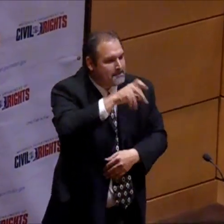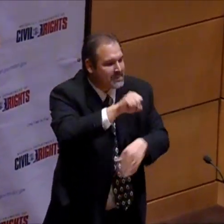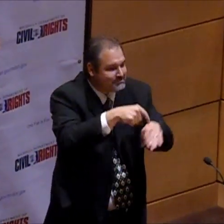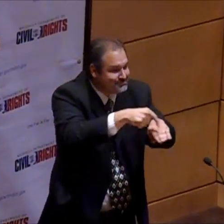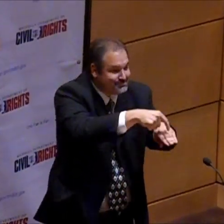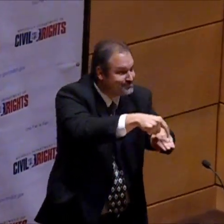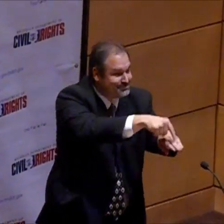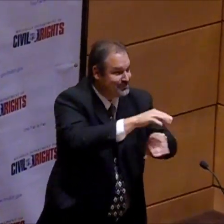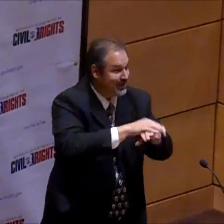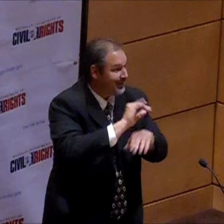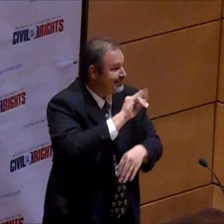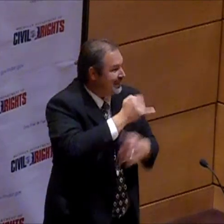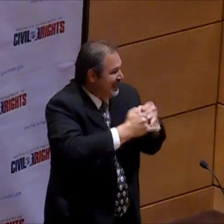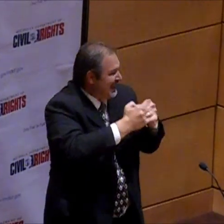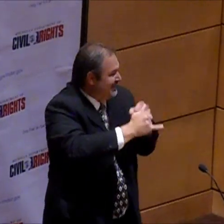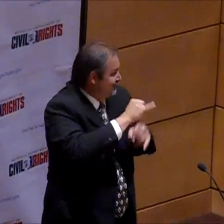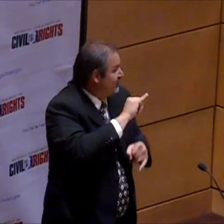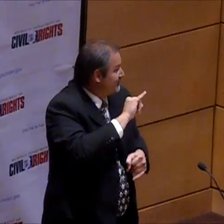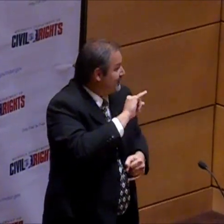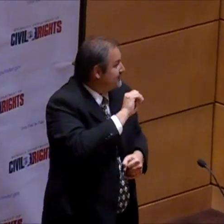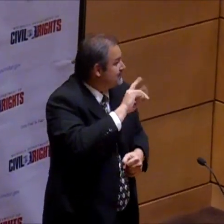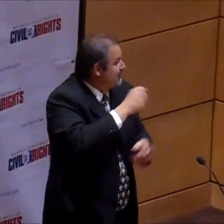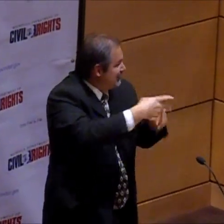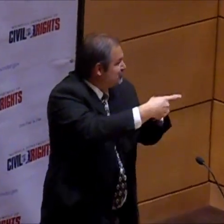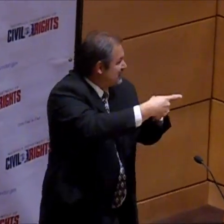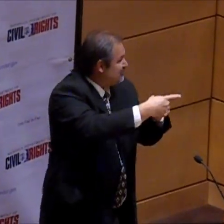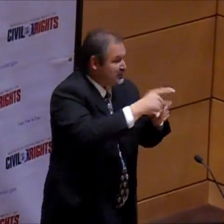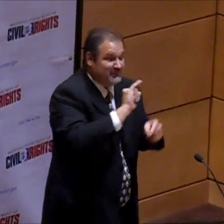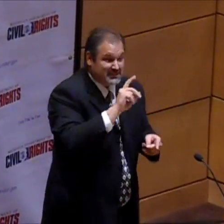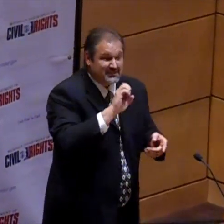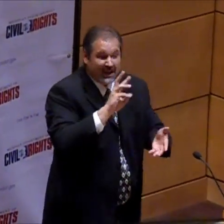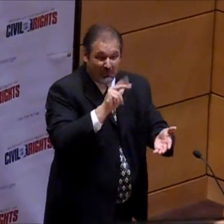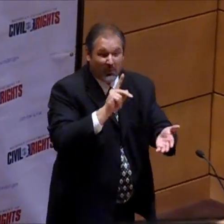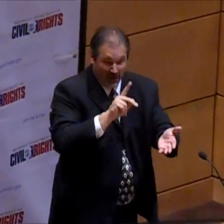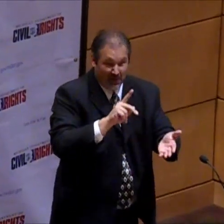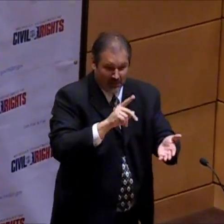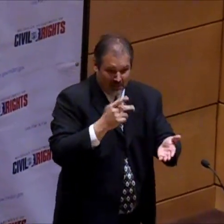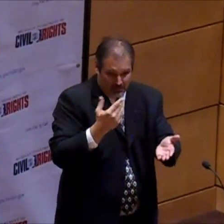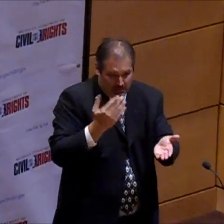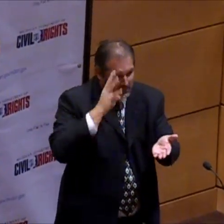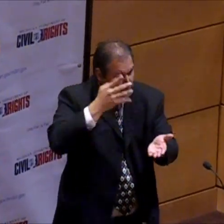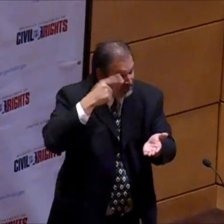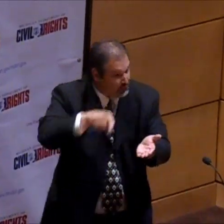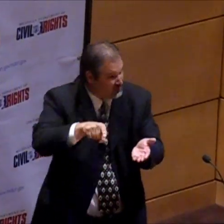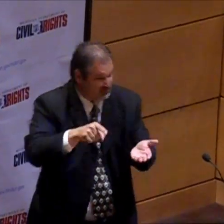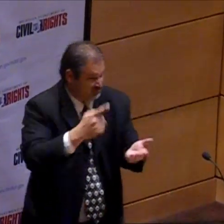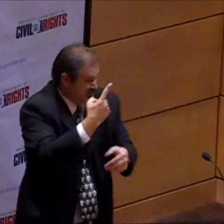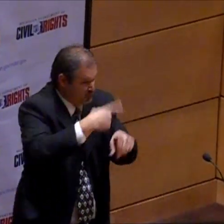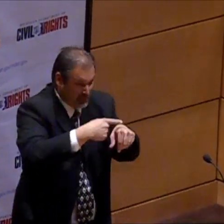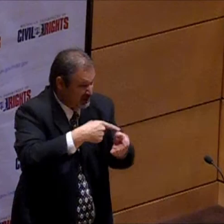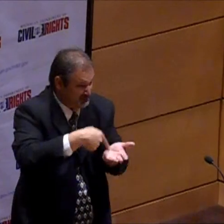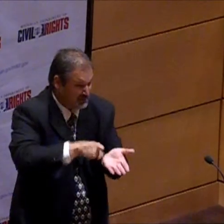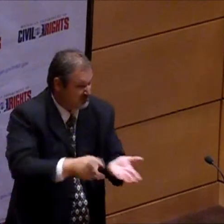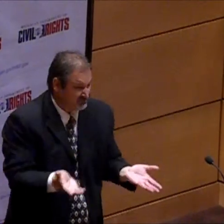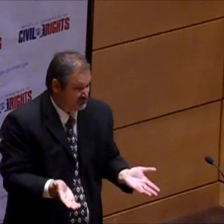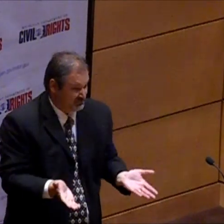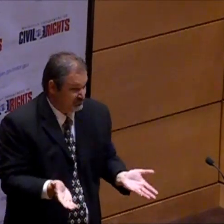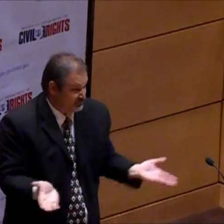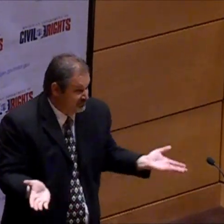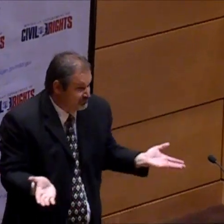You know, they have like the different bumps that they can put on the sidewalk for those who cannot see. You know, that's an accessibility, a one-time